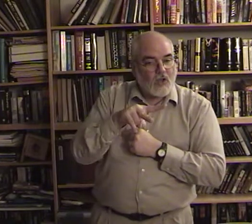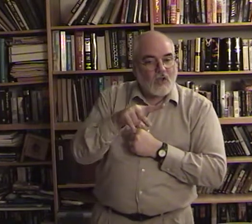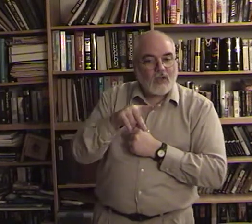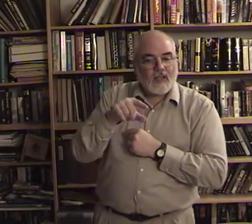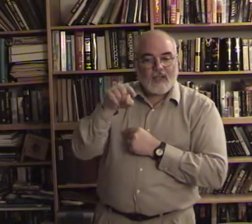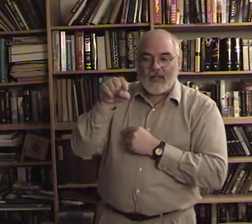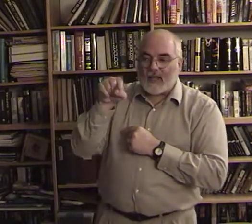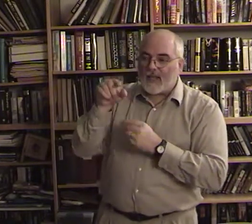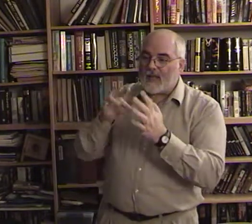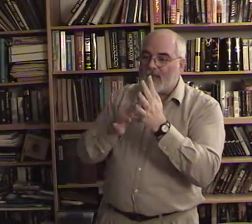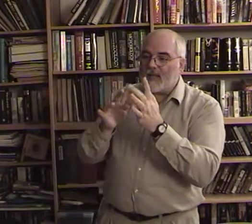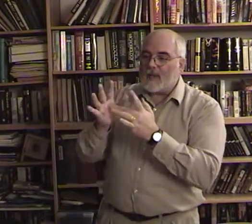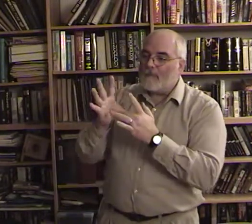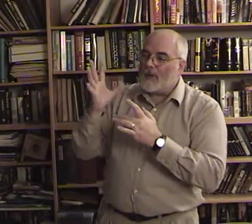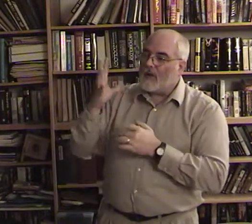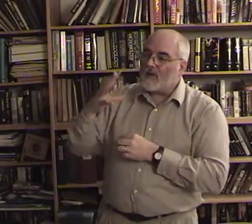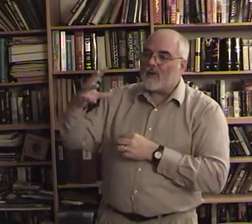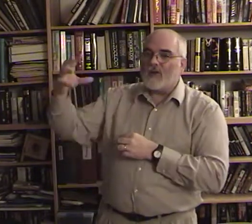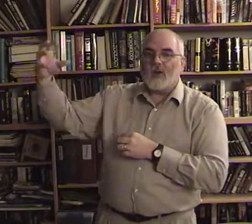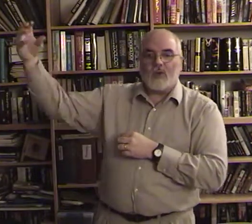him go